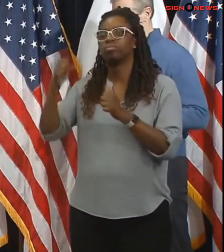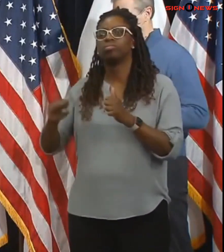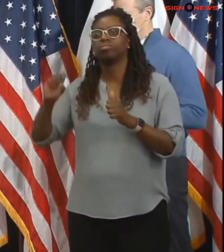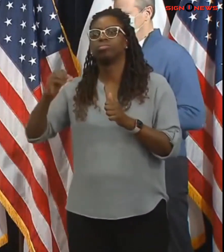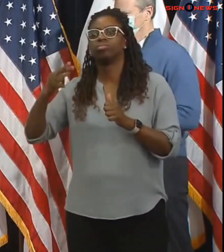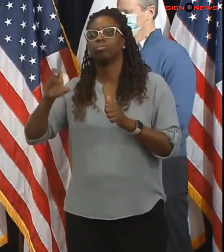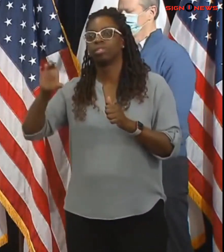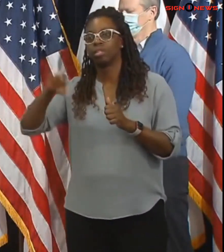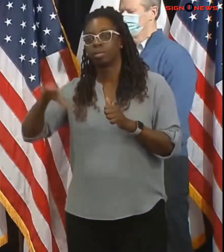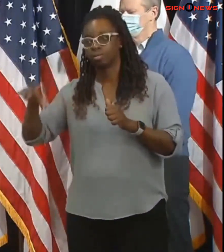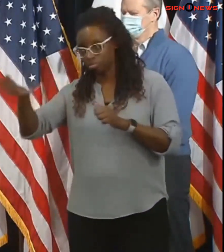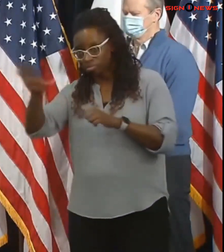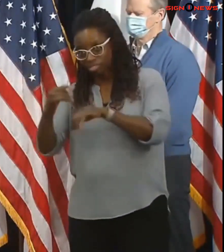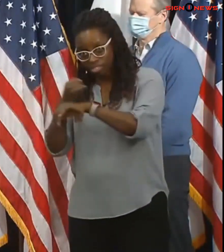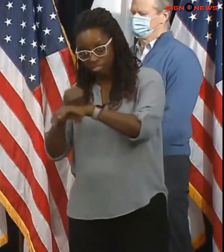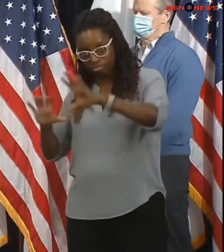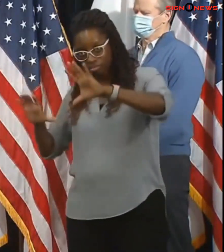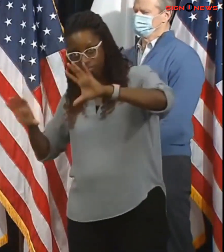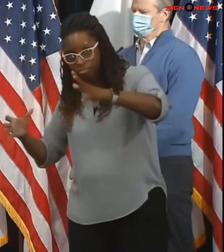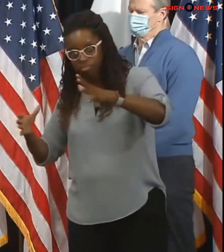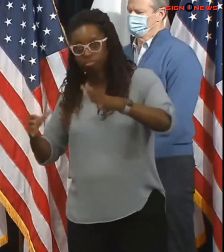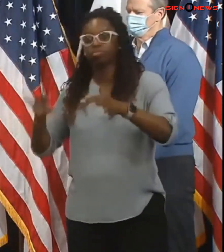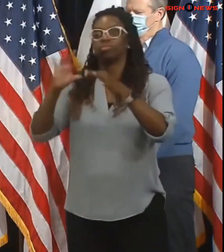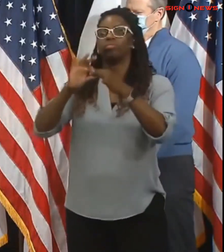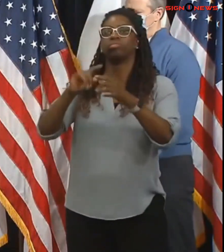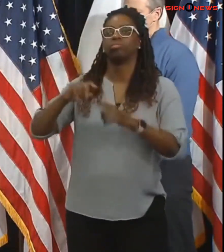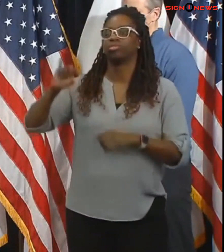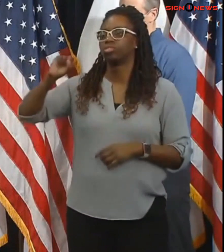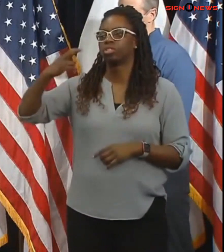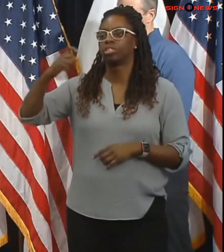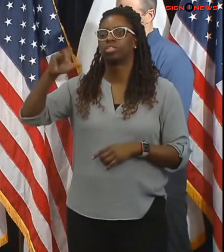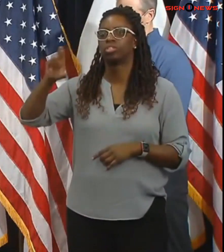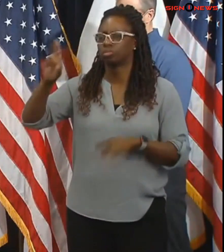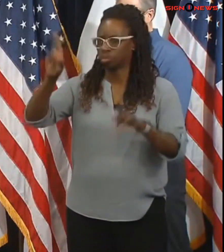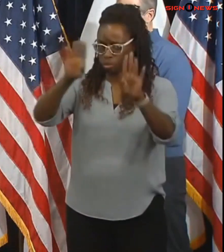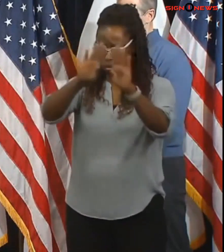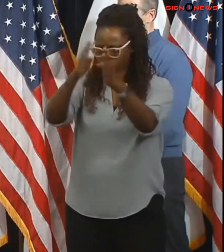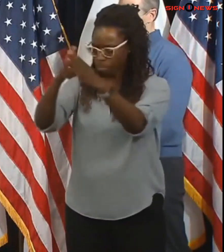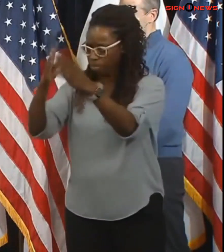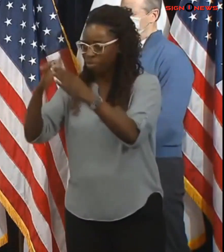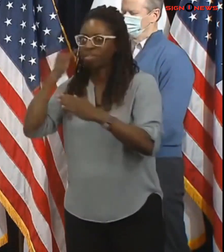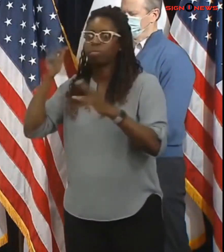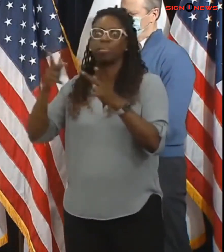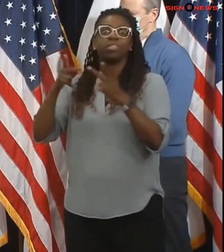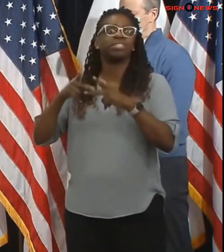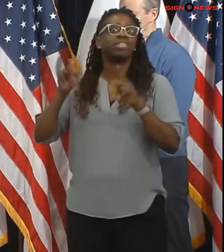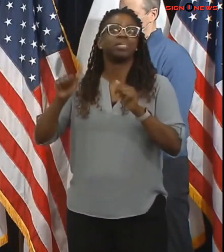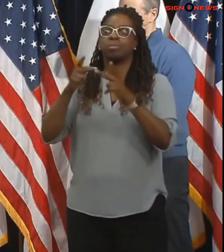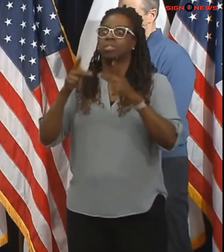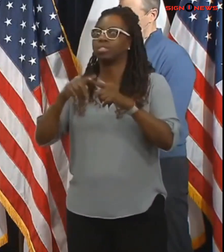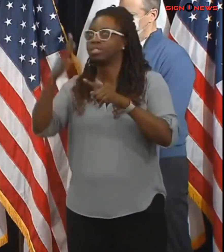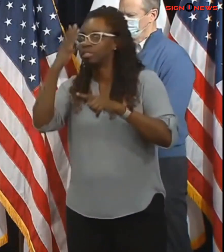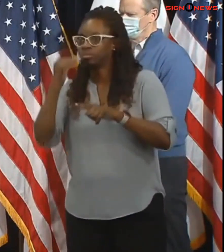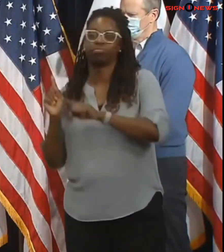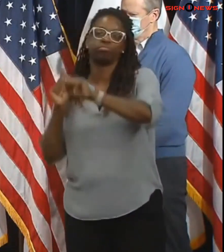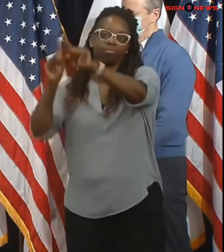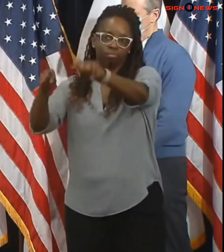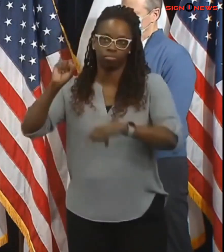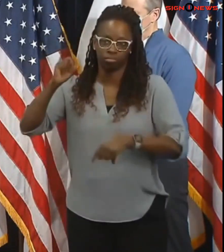regarding shelters that they will be opening for the storm please check with your local public safety officials for shelter information and for other